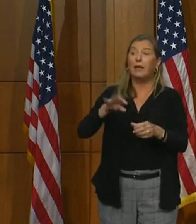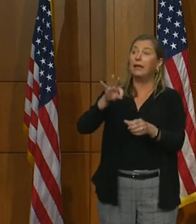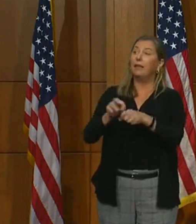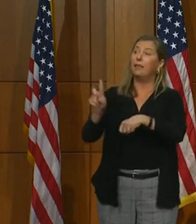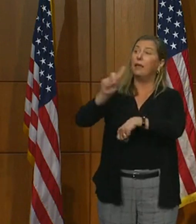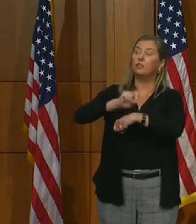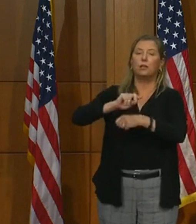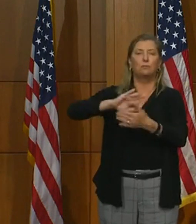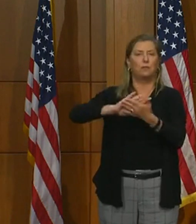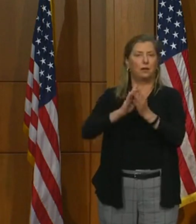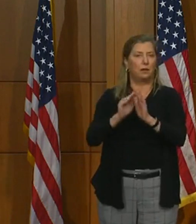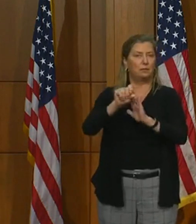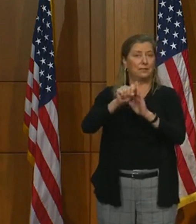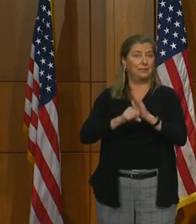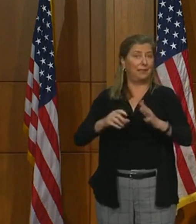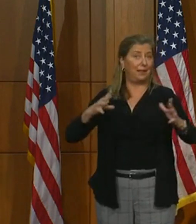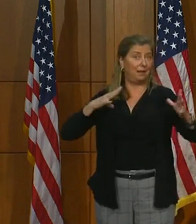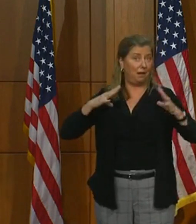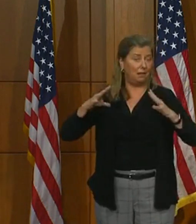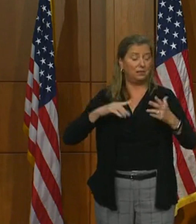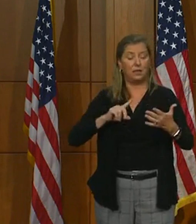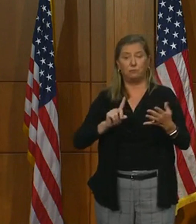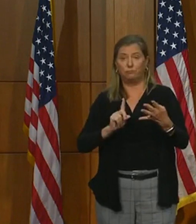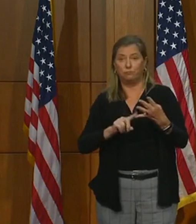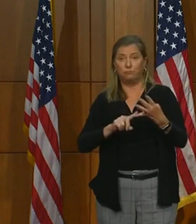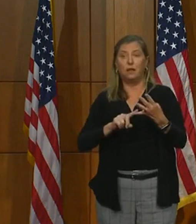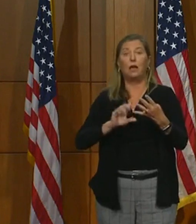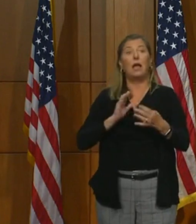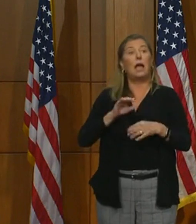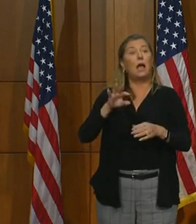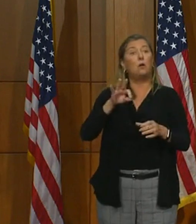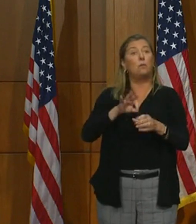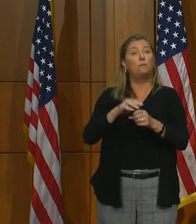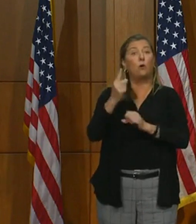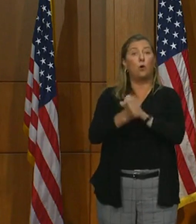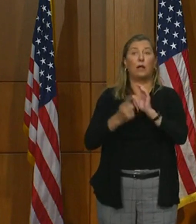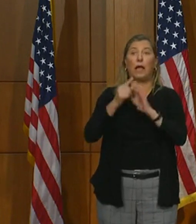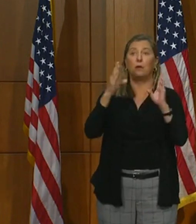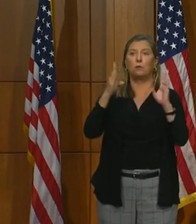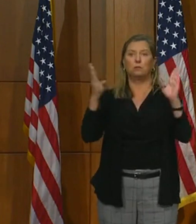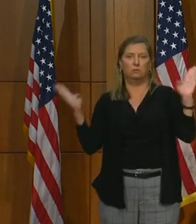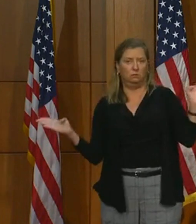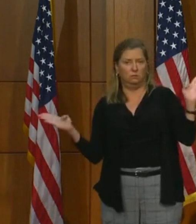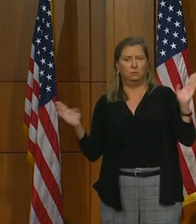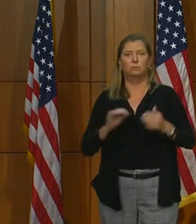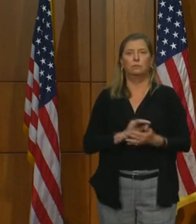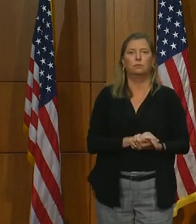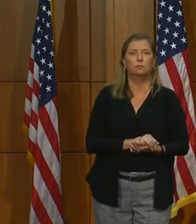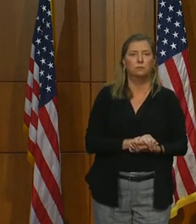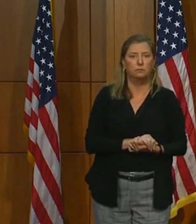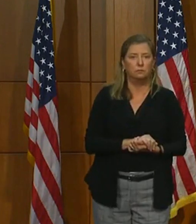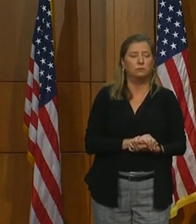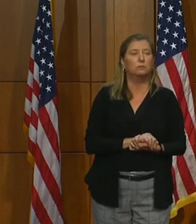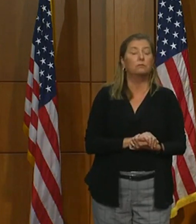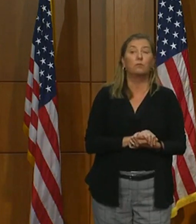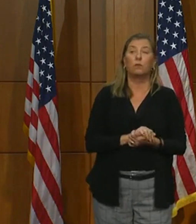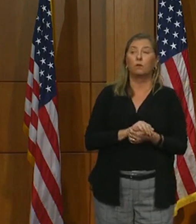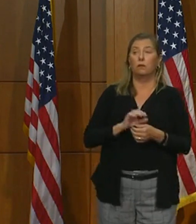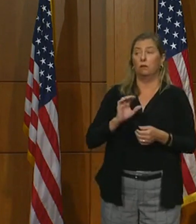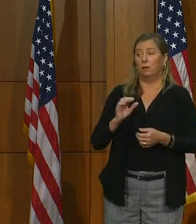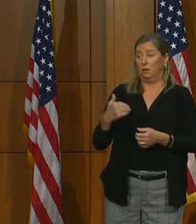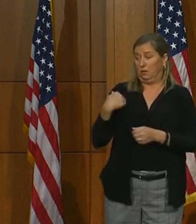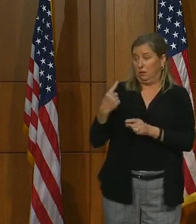a state holiday, and extending our polling hours. As we mark the progress made during the regular session,